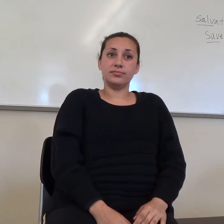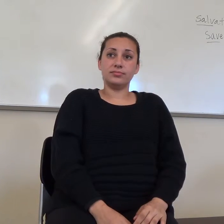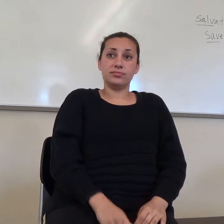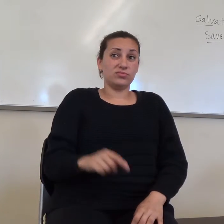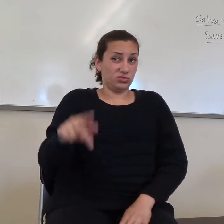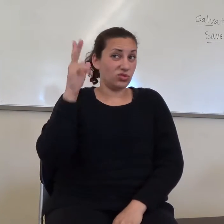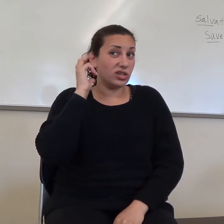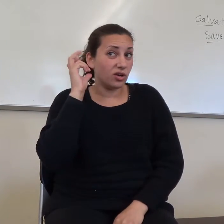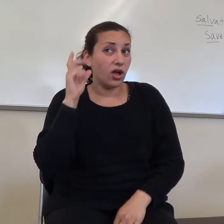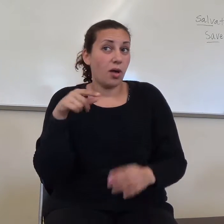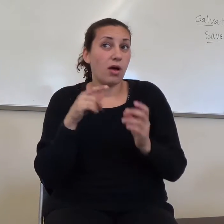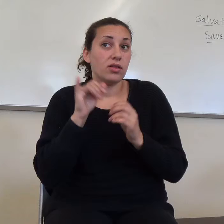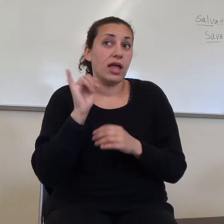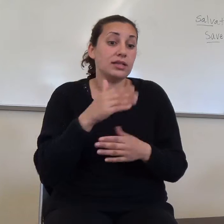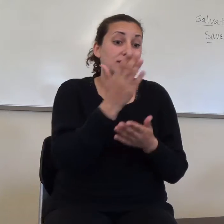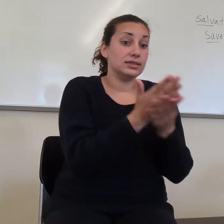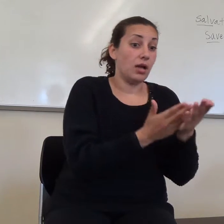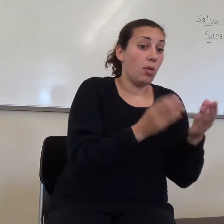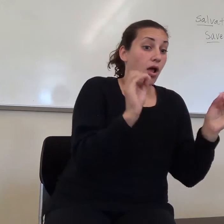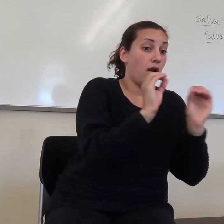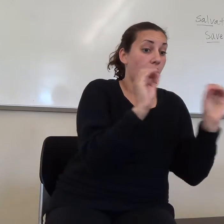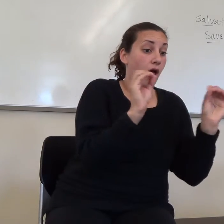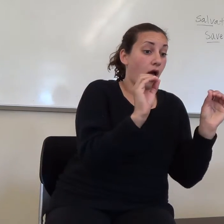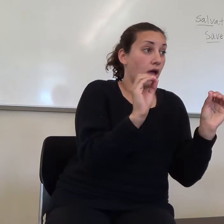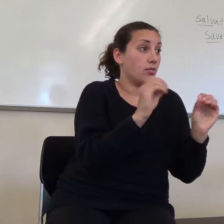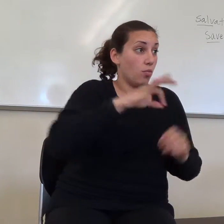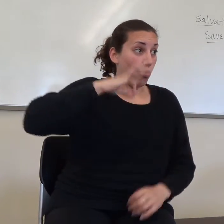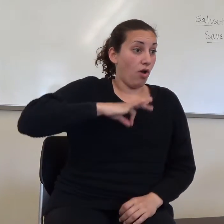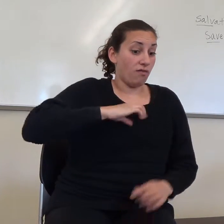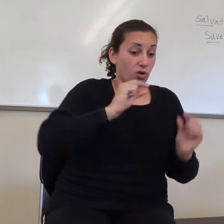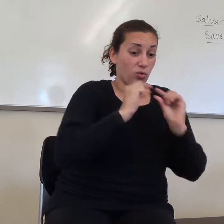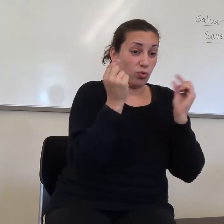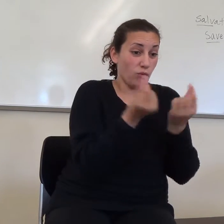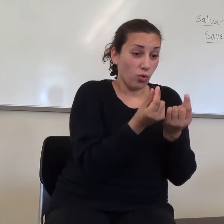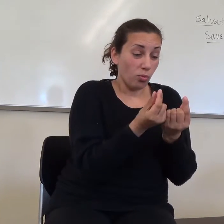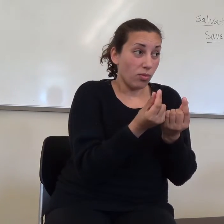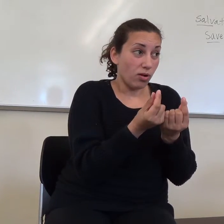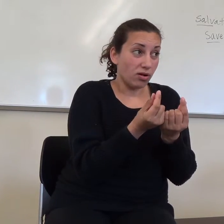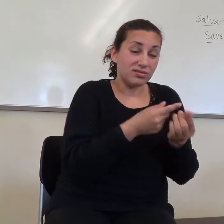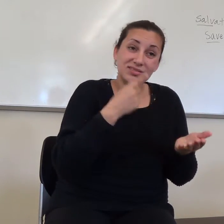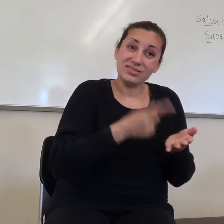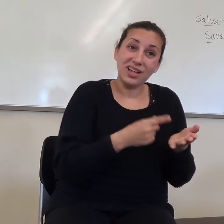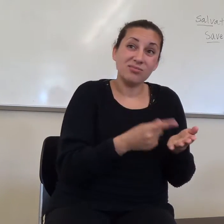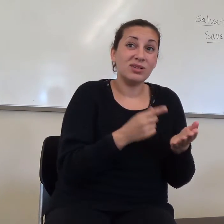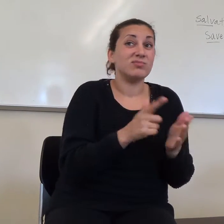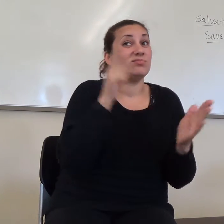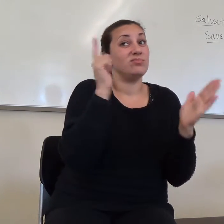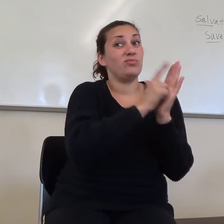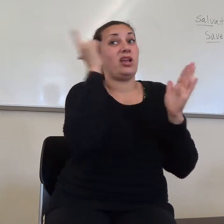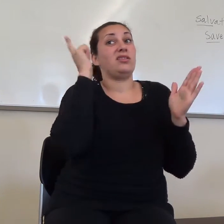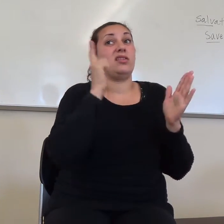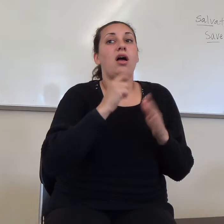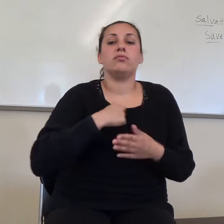the time too. Some non-profit group turns out to be paying this big salary to the guy who's running it. He was always something.